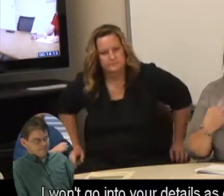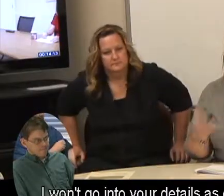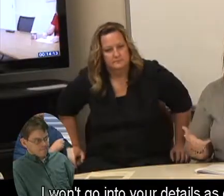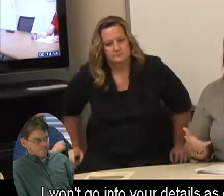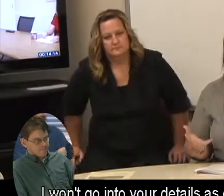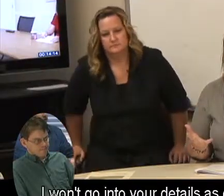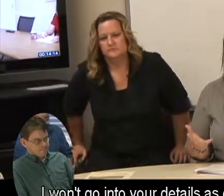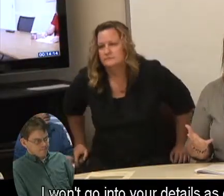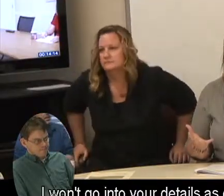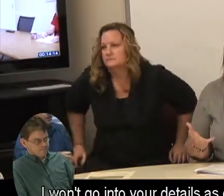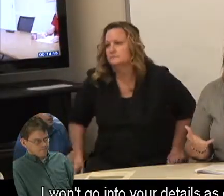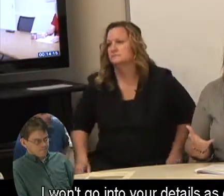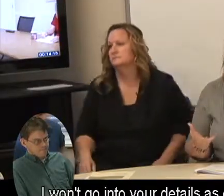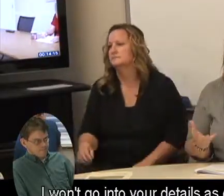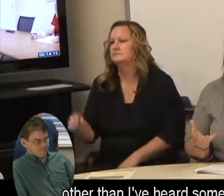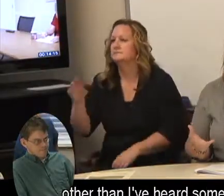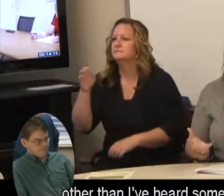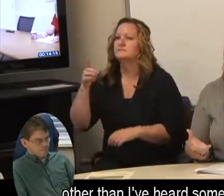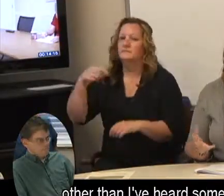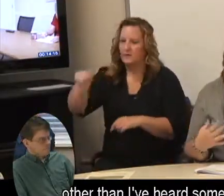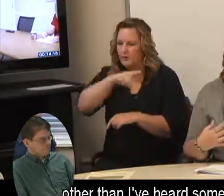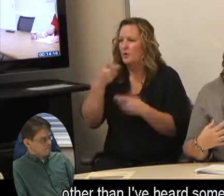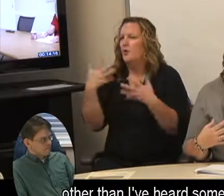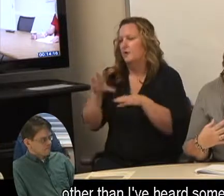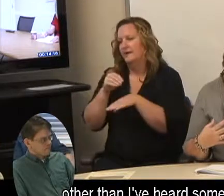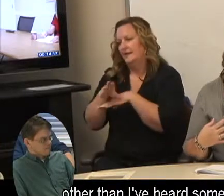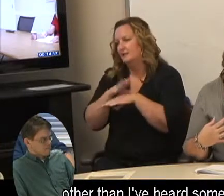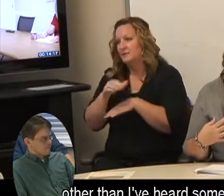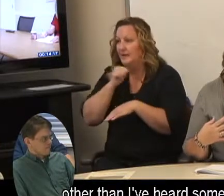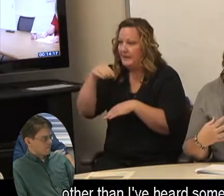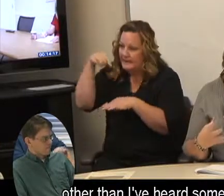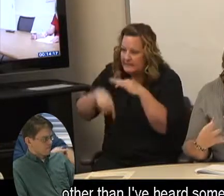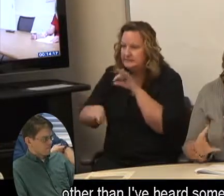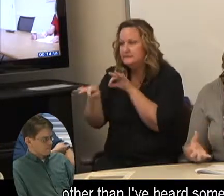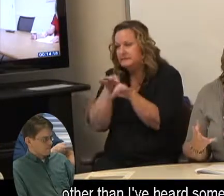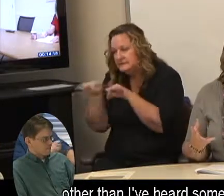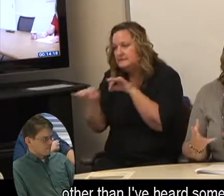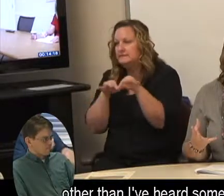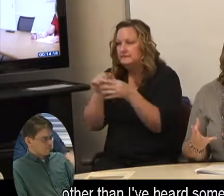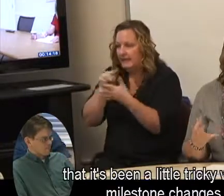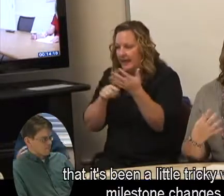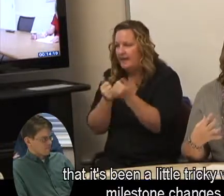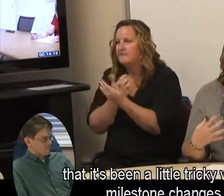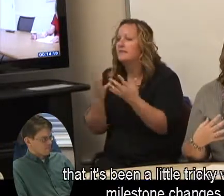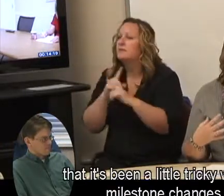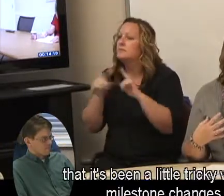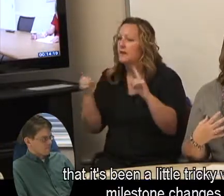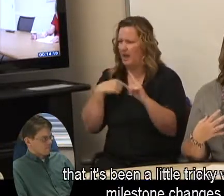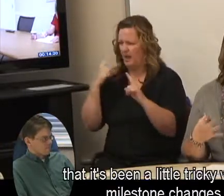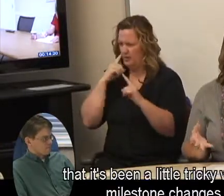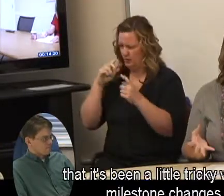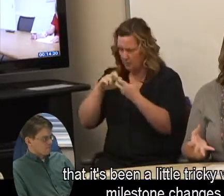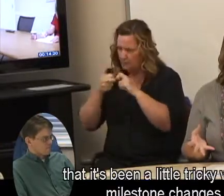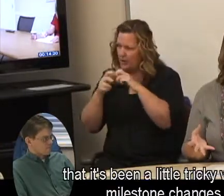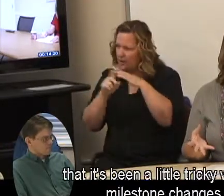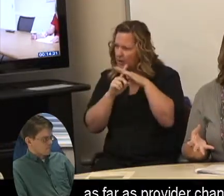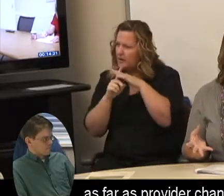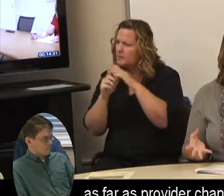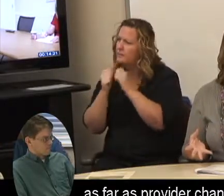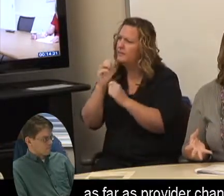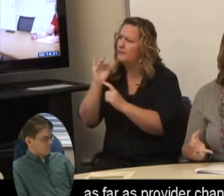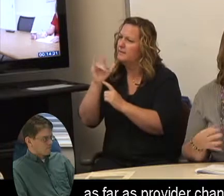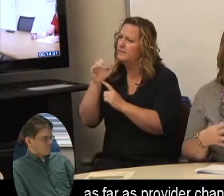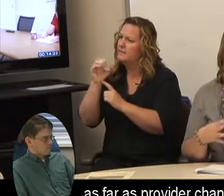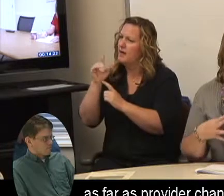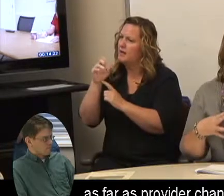I want to go into your details as counselors other than I've heard some issues that it's been a little tricky with the milestone changes